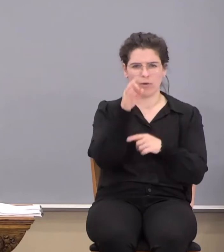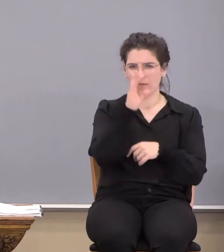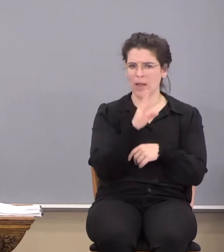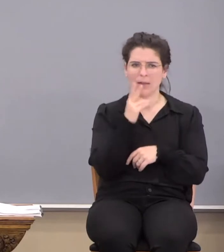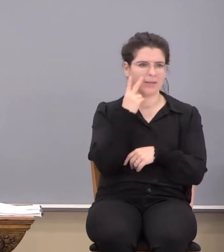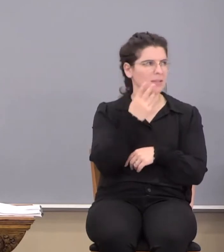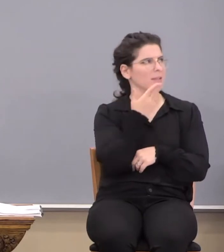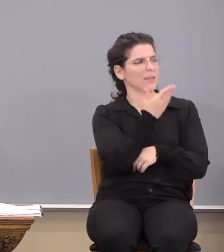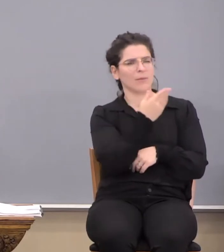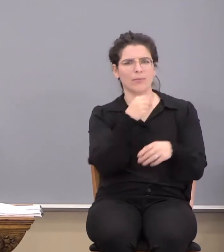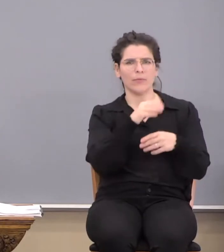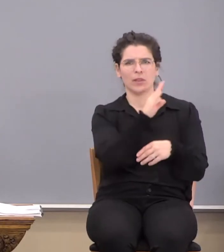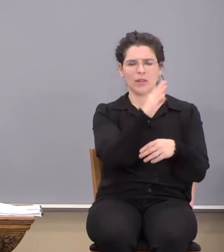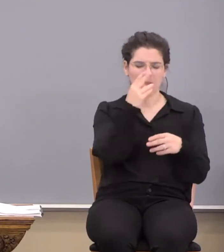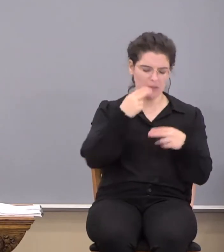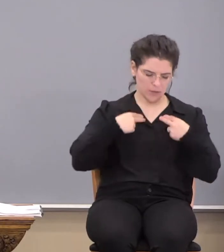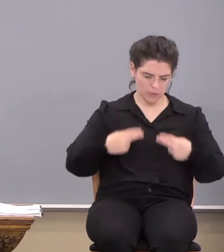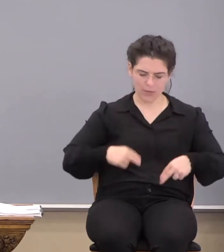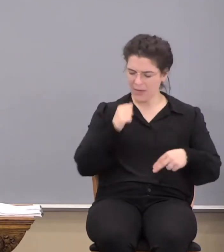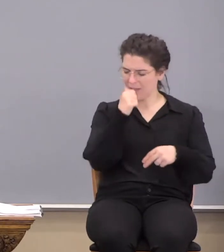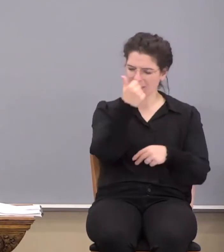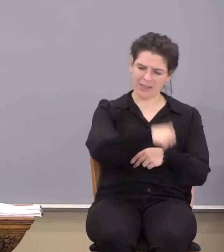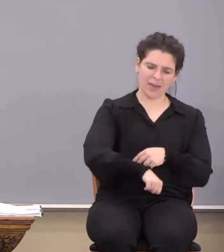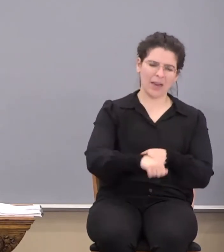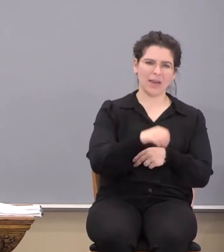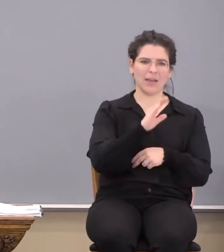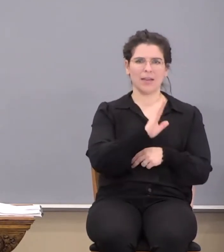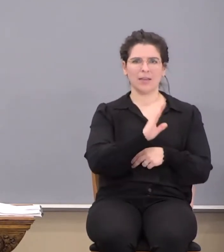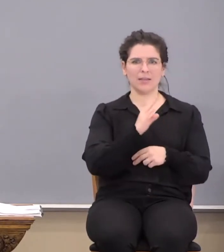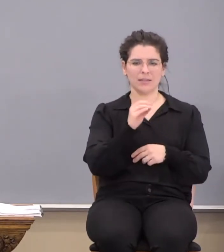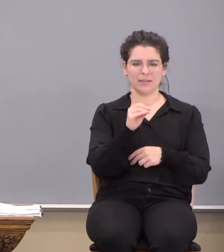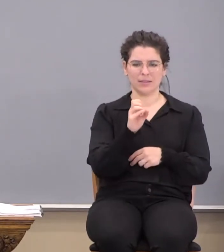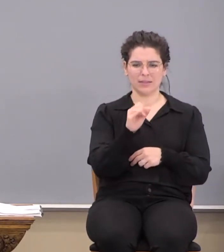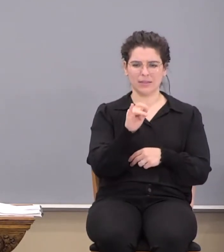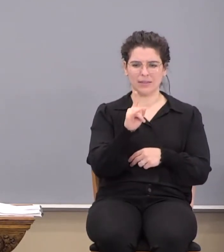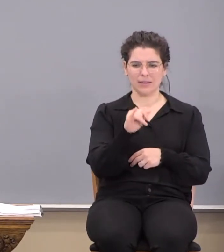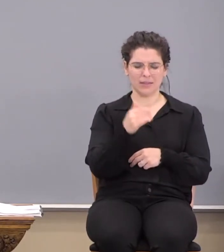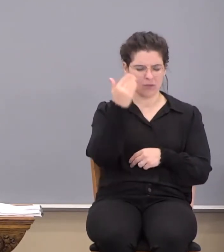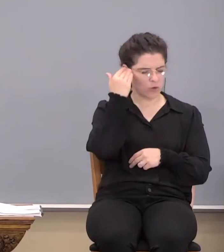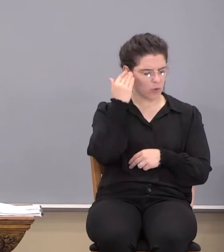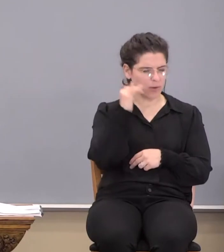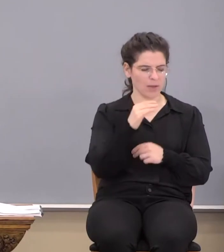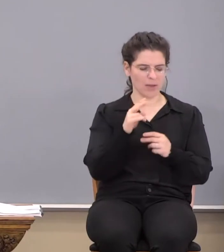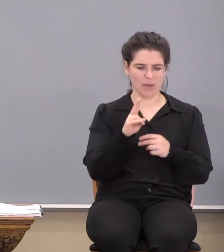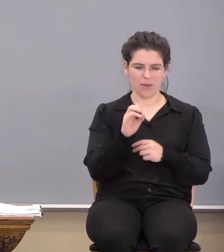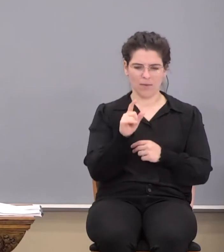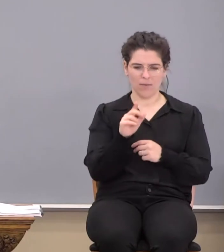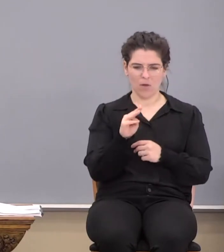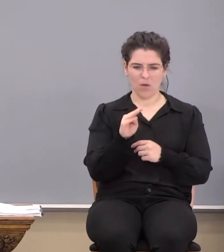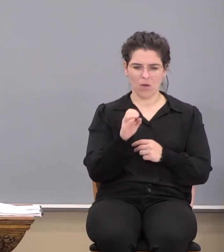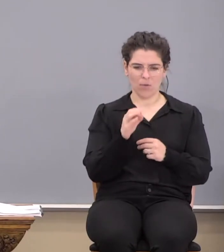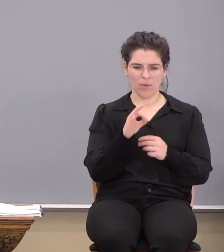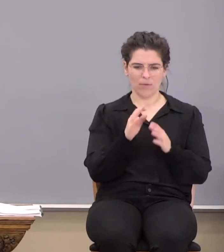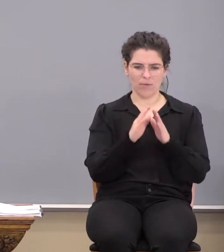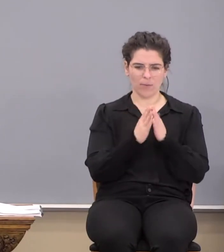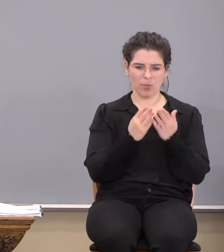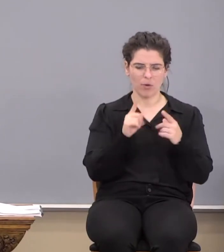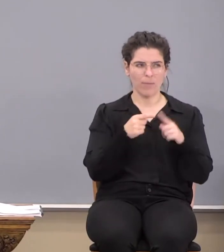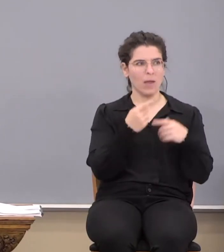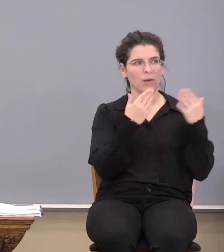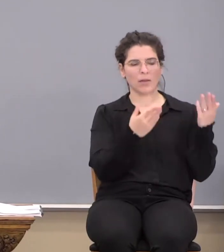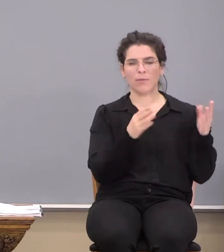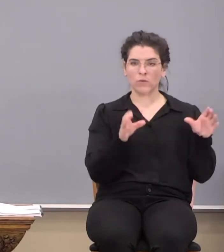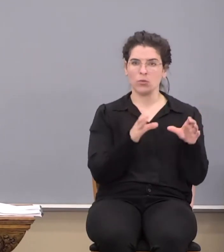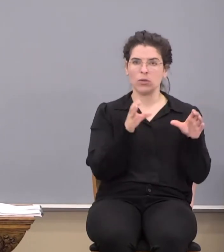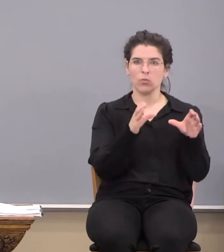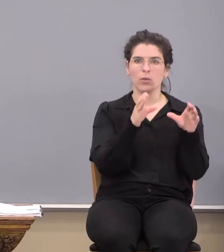in His humanity, not denying His deity, but in His humanity, knowing that the volume of the book was about Him doing the will